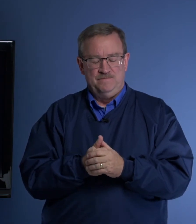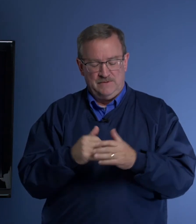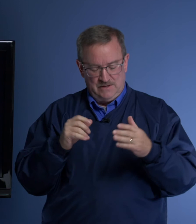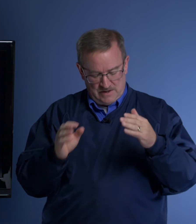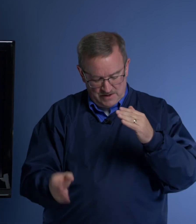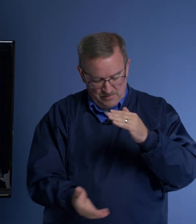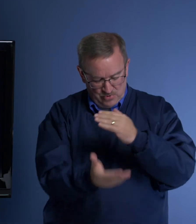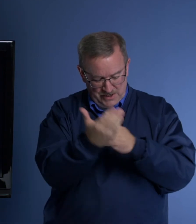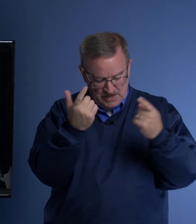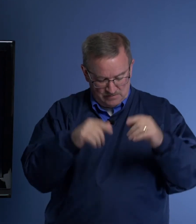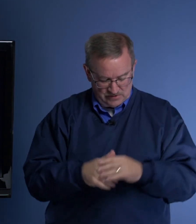And then the morning comes.